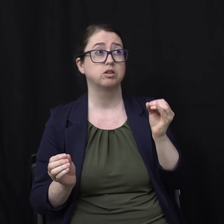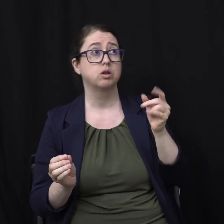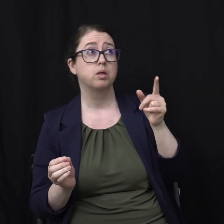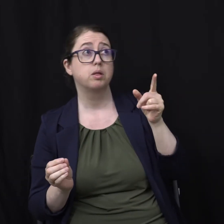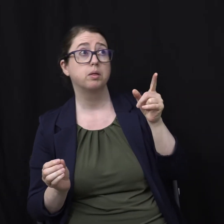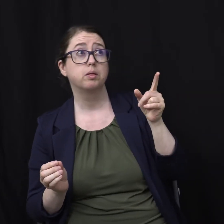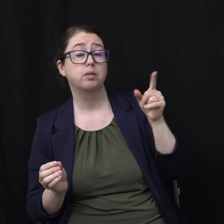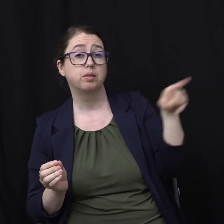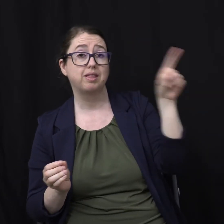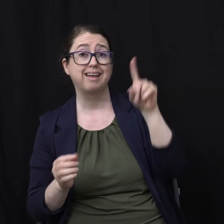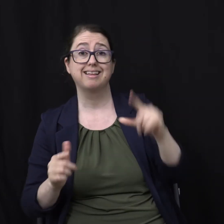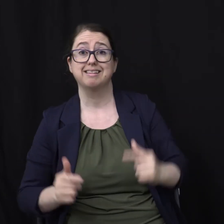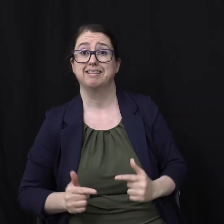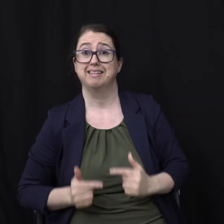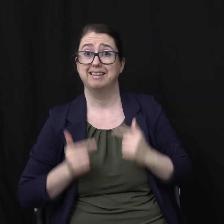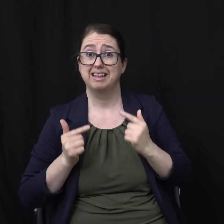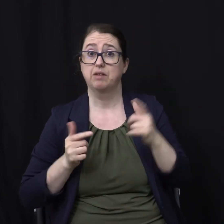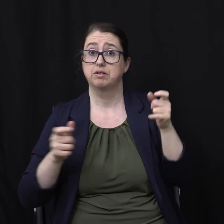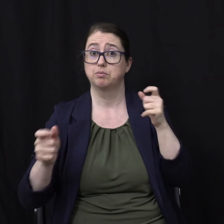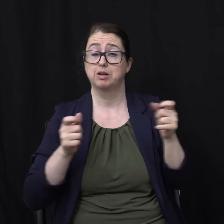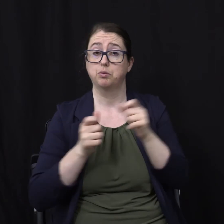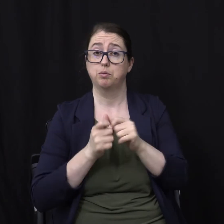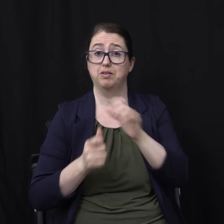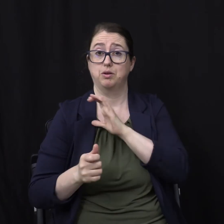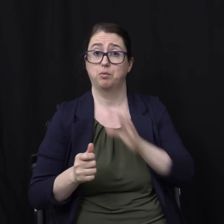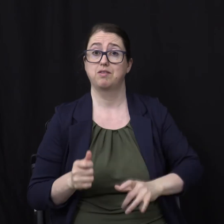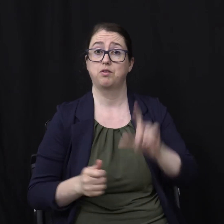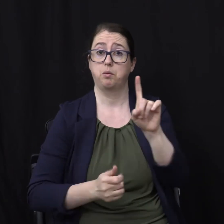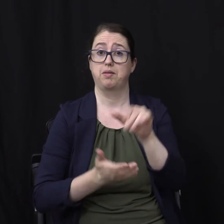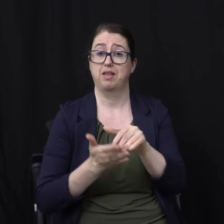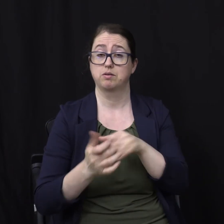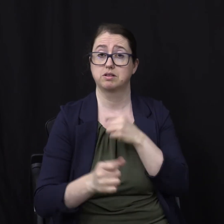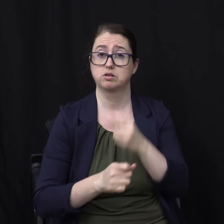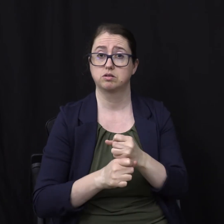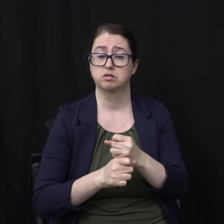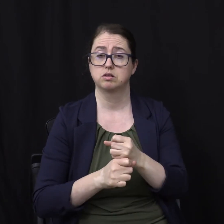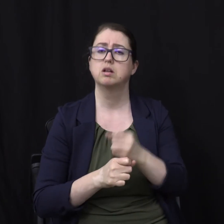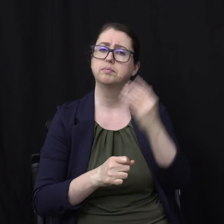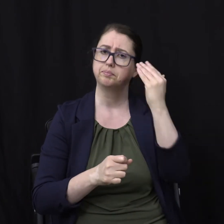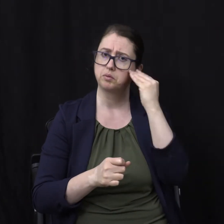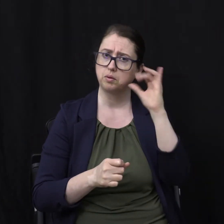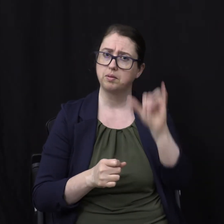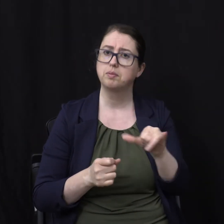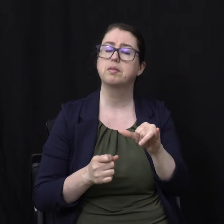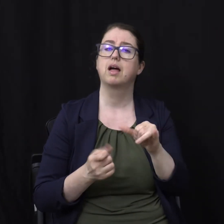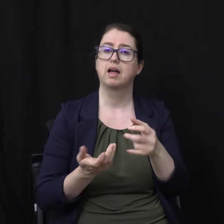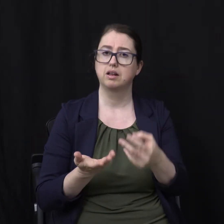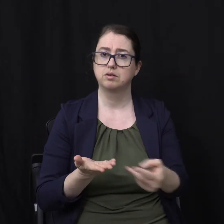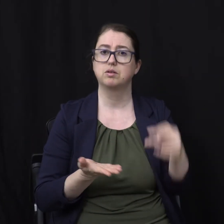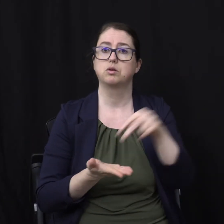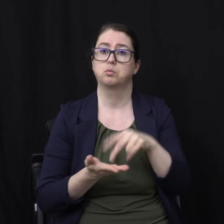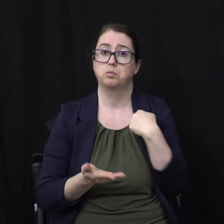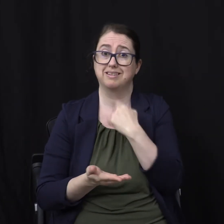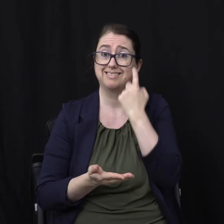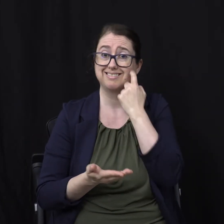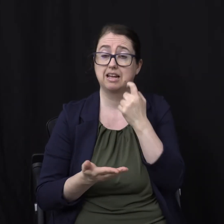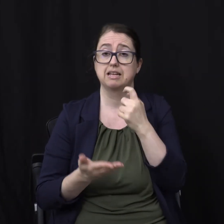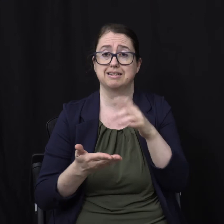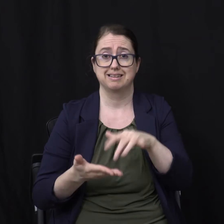they lived And reigned with Christ A thousand years They lived We know that resurrection Don't we? We just studied it Jesus